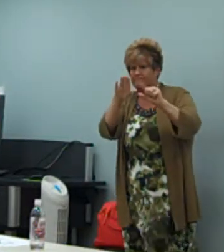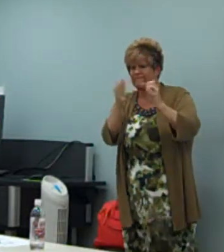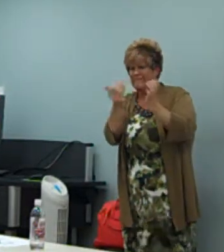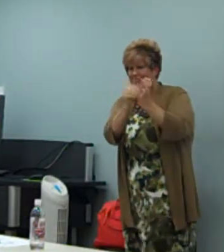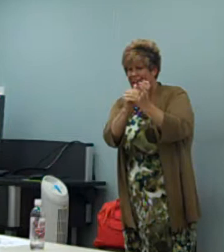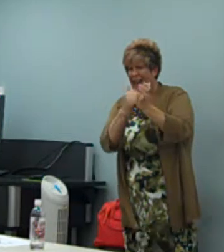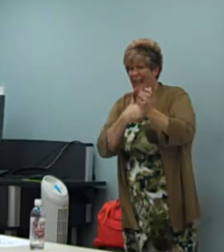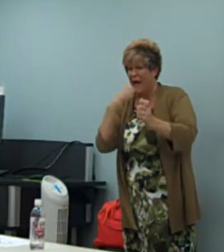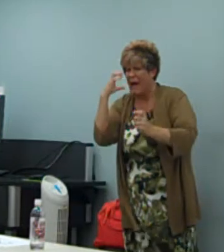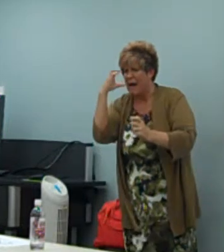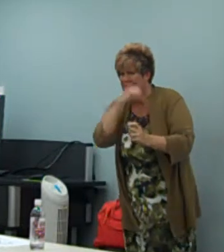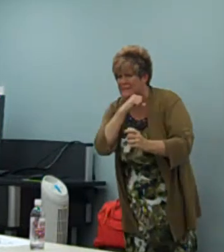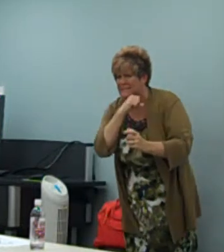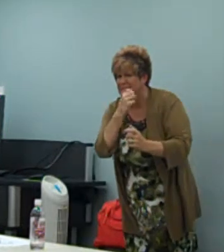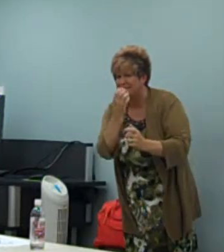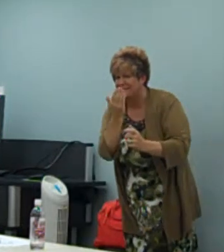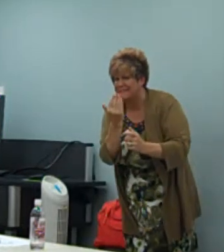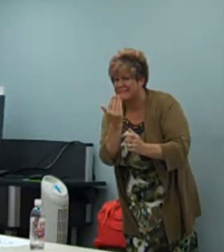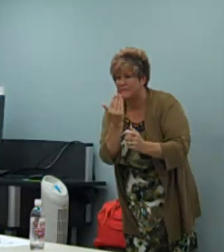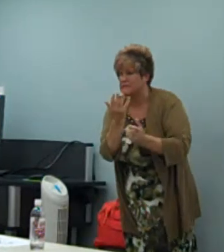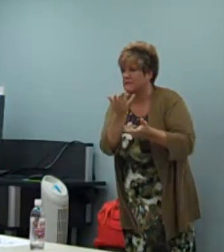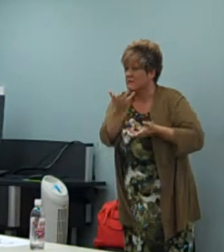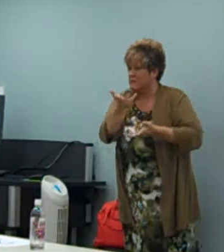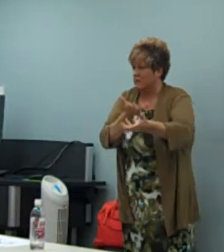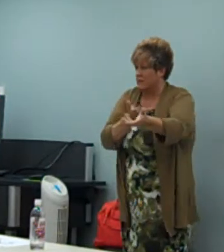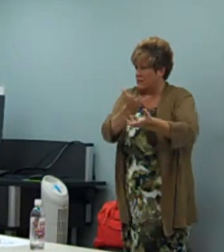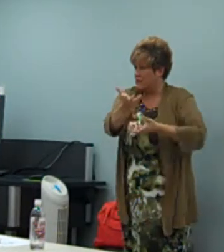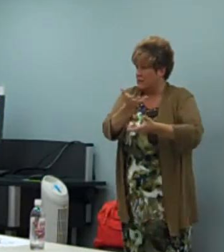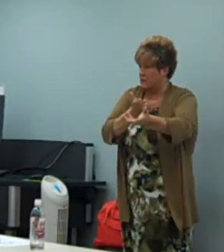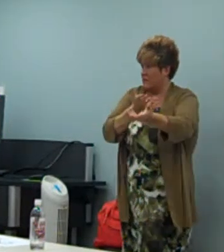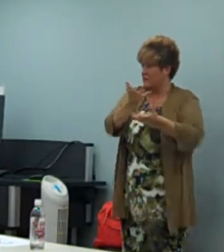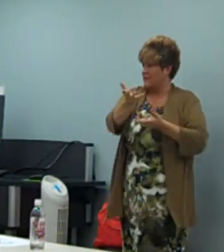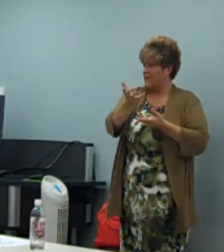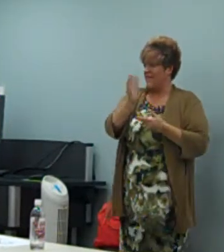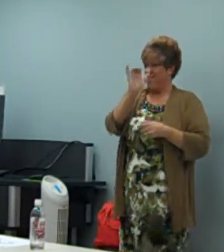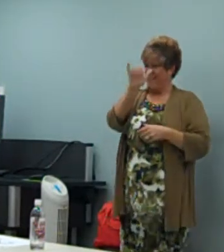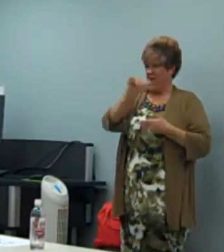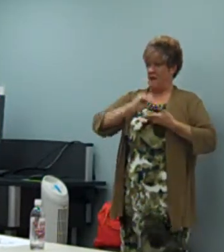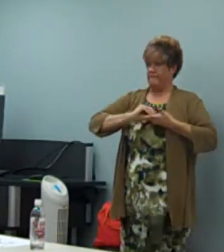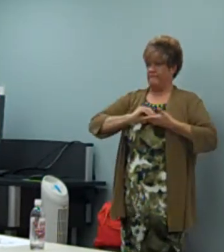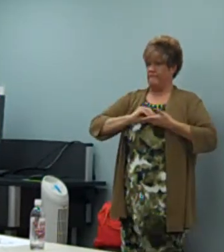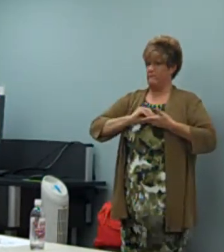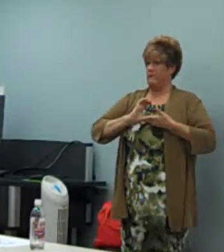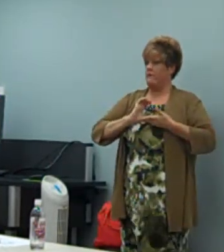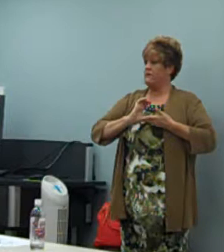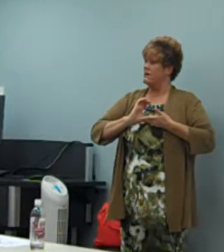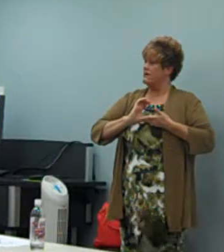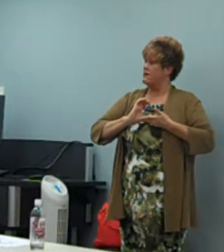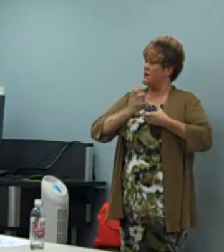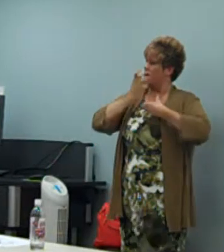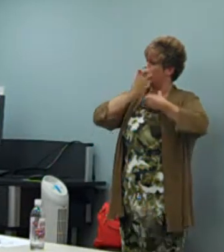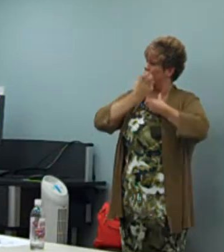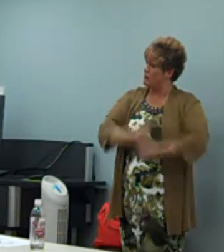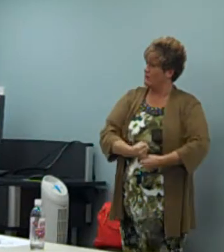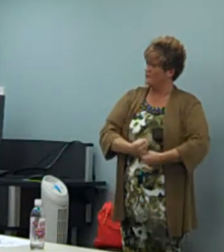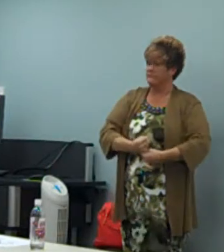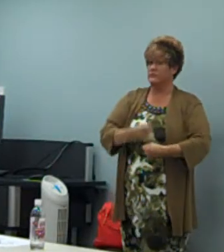you know, how do you control that situation? Do you talk with the consumer and try to see, you know, how that's happening?